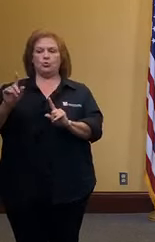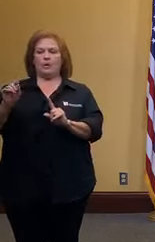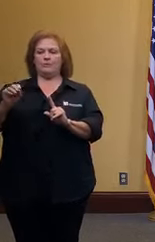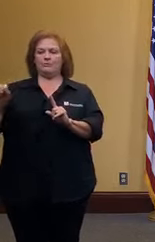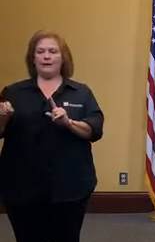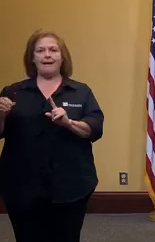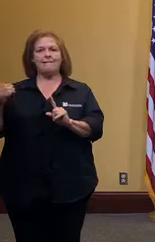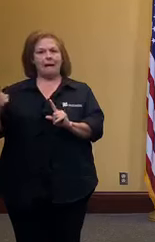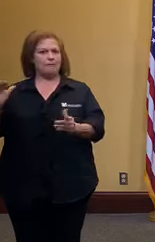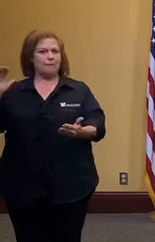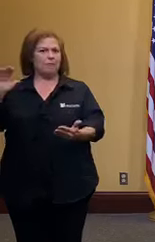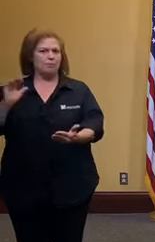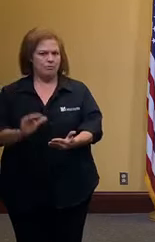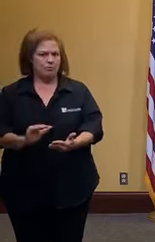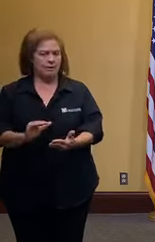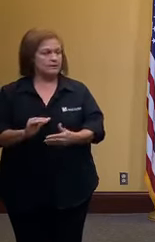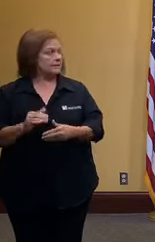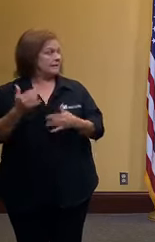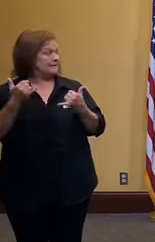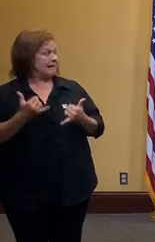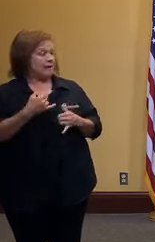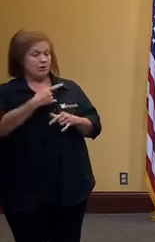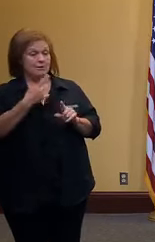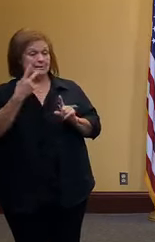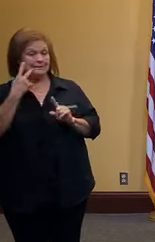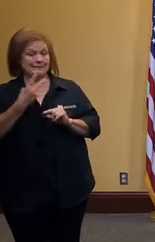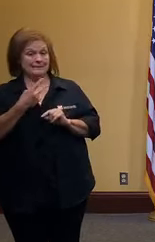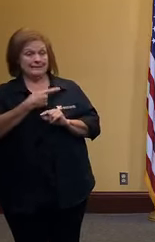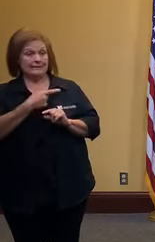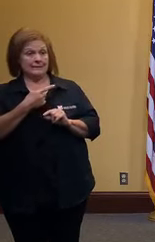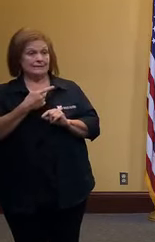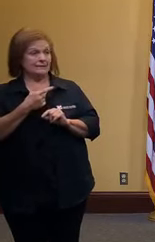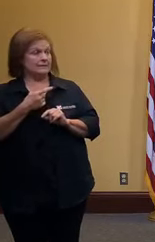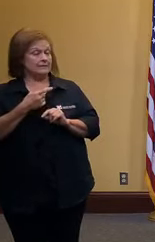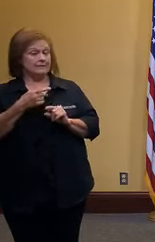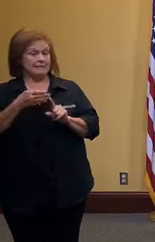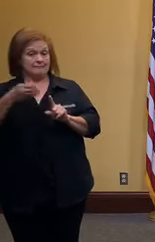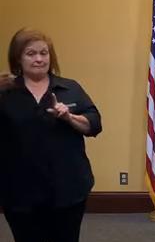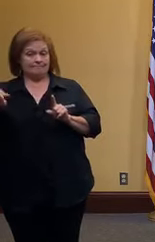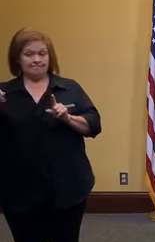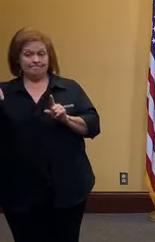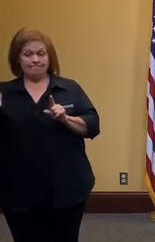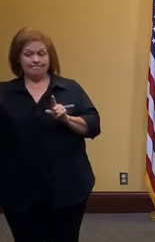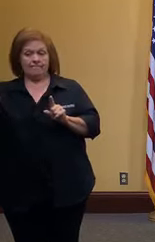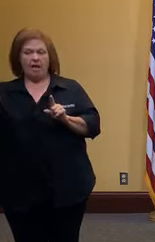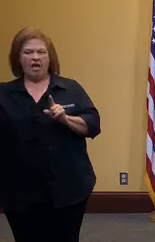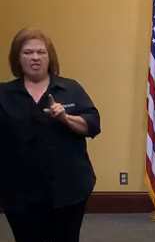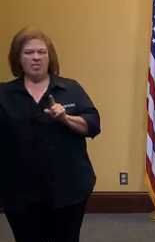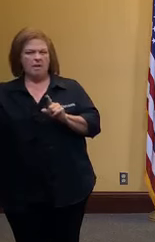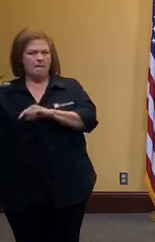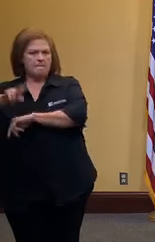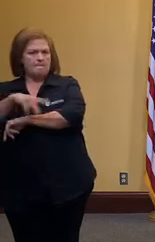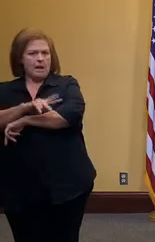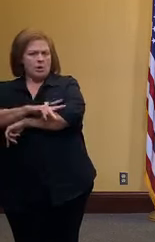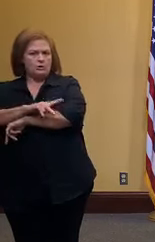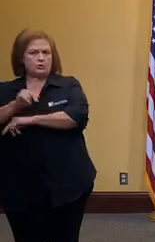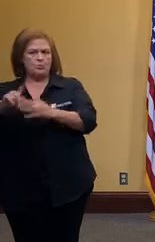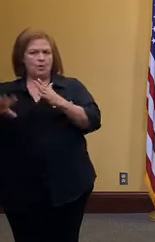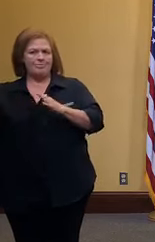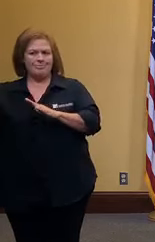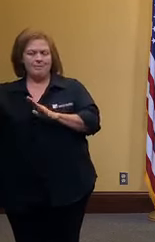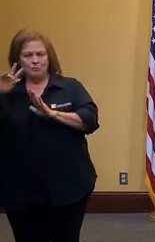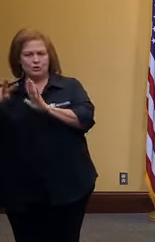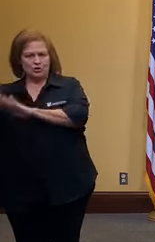um with the curve that you see here is our three neighboring parishes each on each on their trajectory